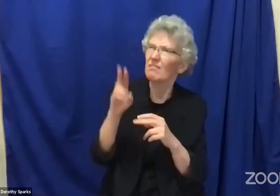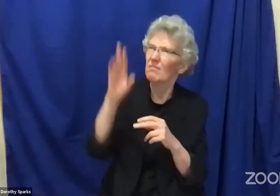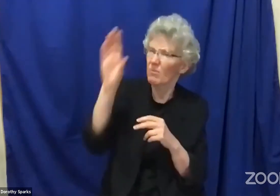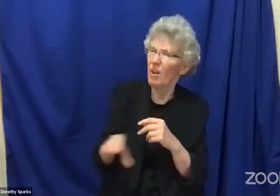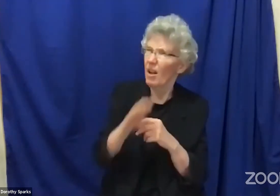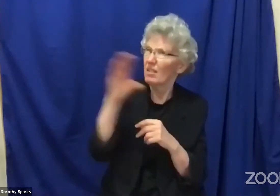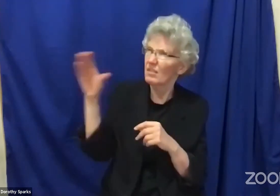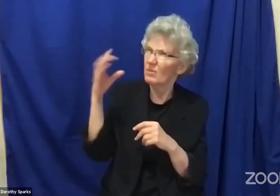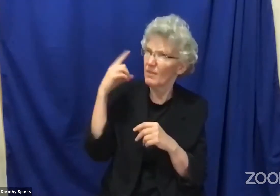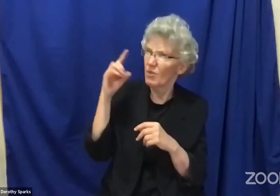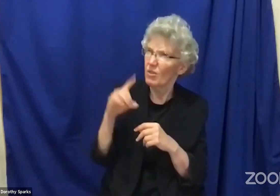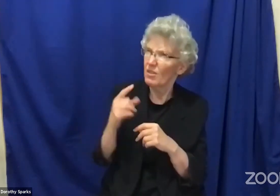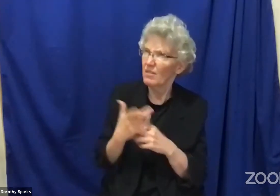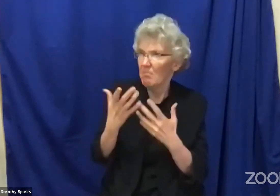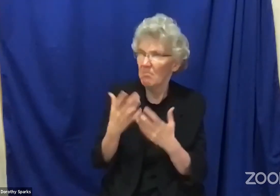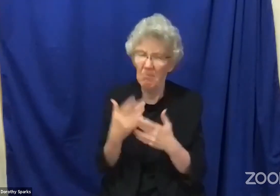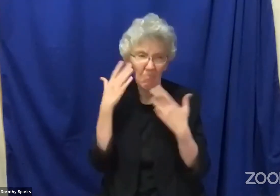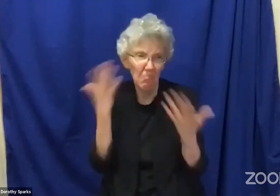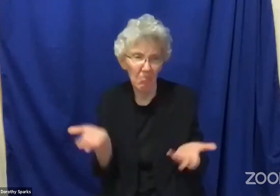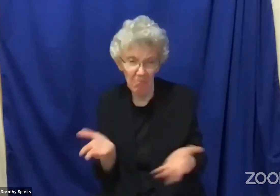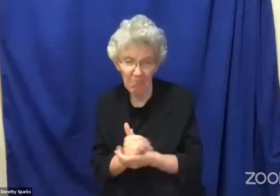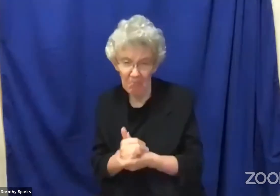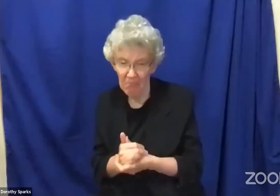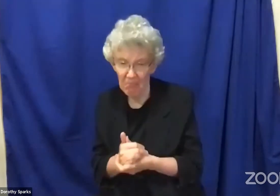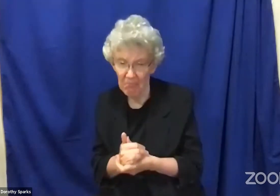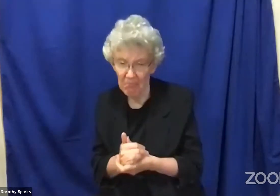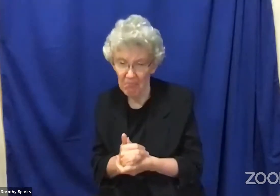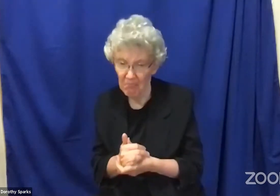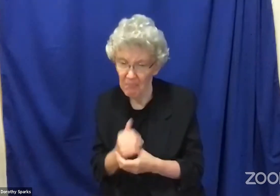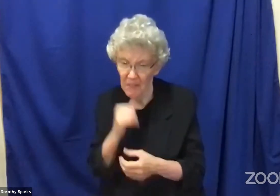But for those of us who are being saved,